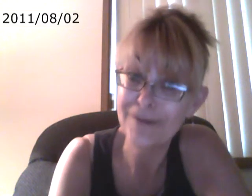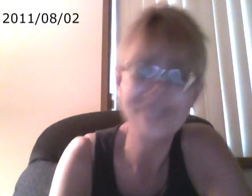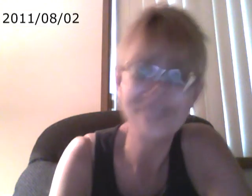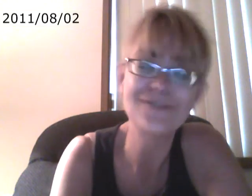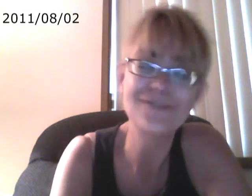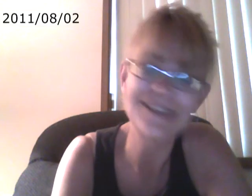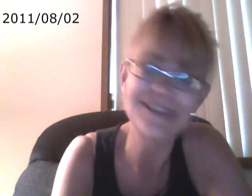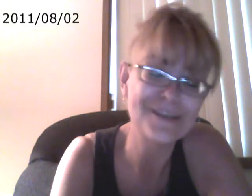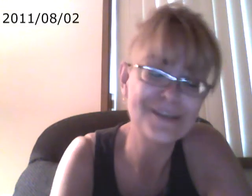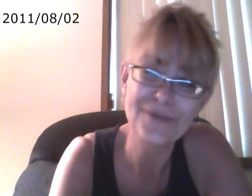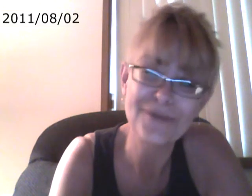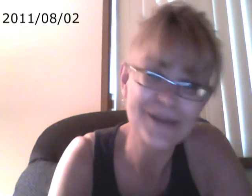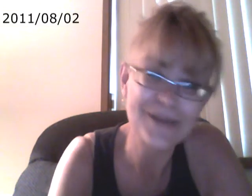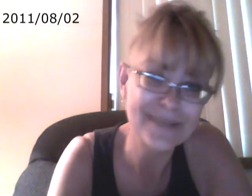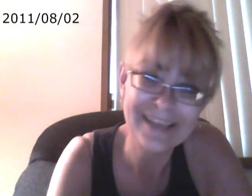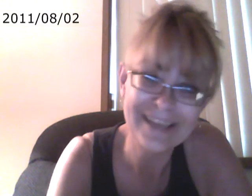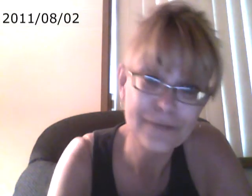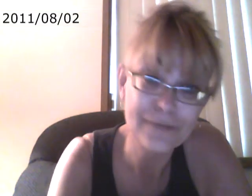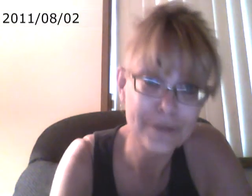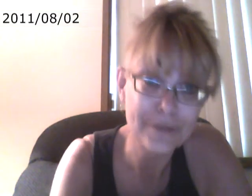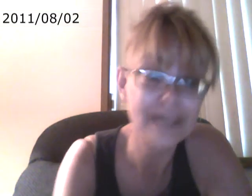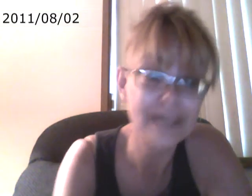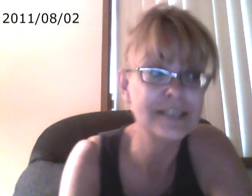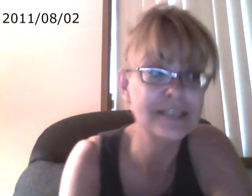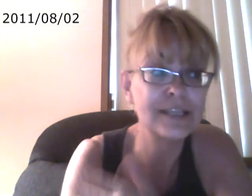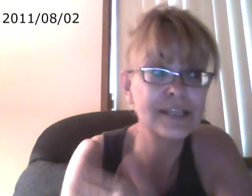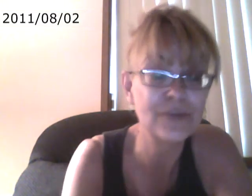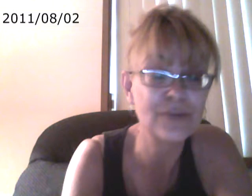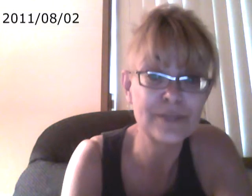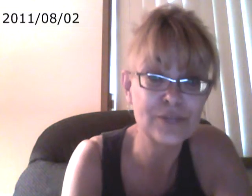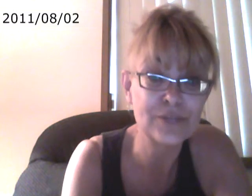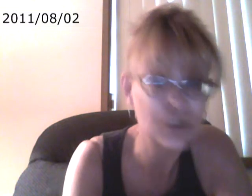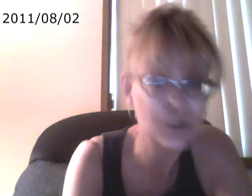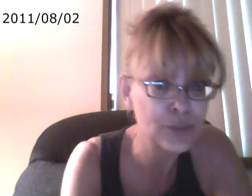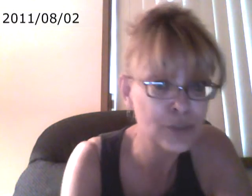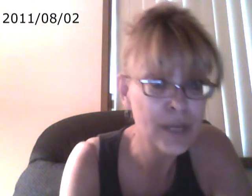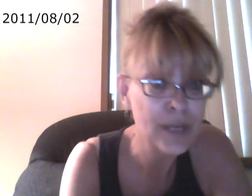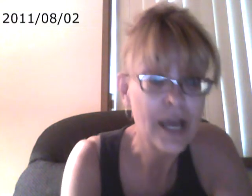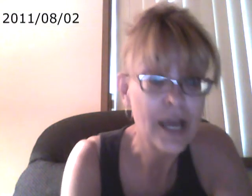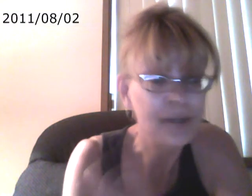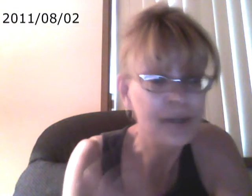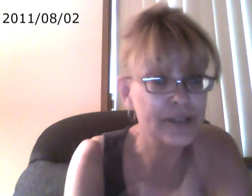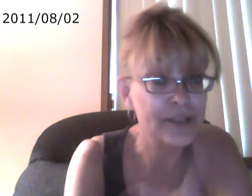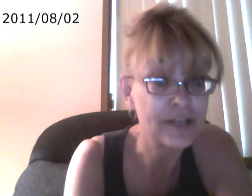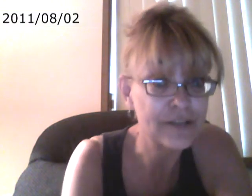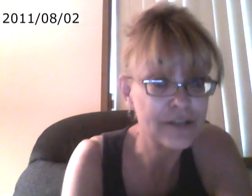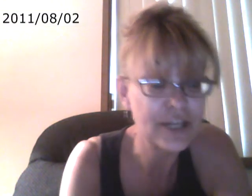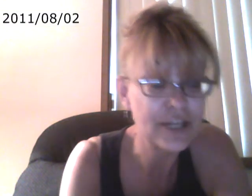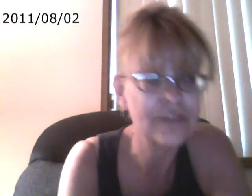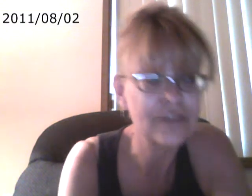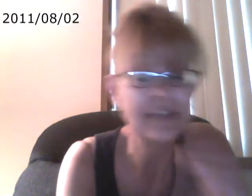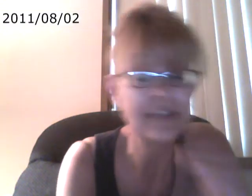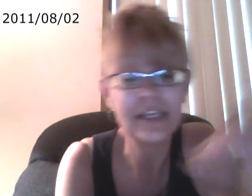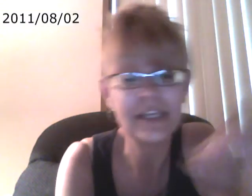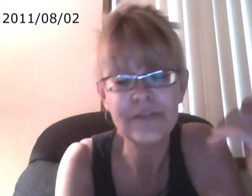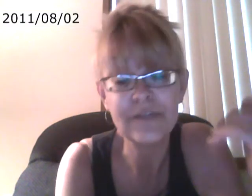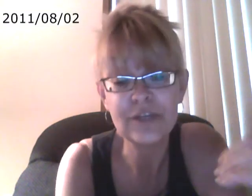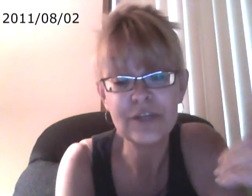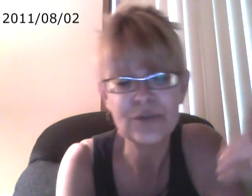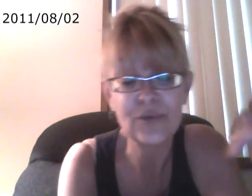It's also designed in a way where anybody can get it free because it's going to be using YouTube. I'm going to be starting another channel. The videos are going